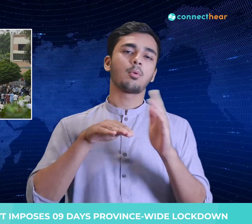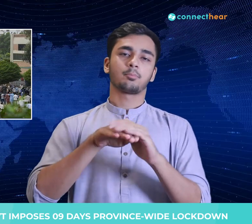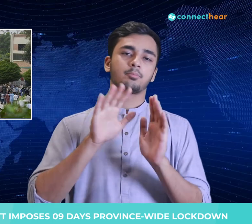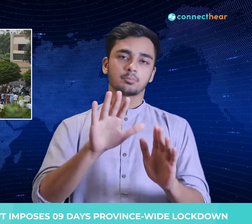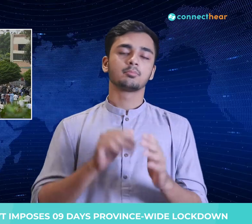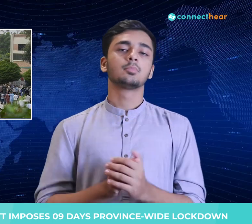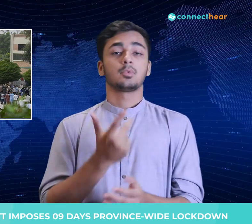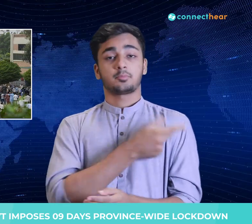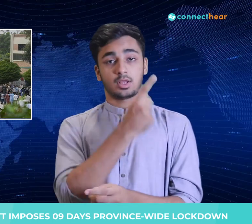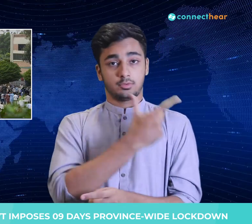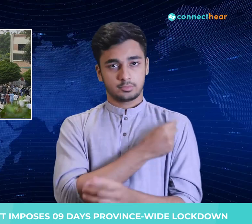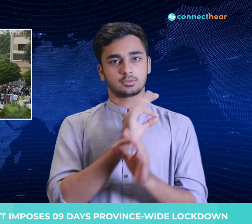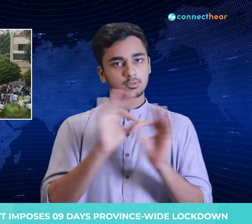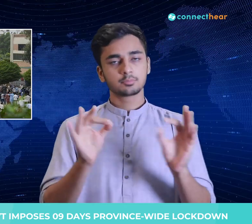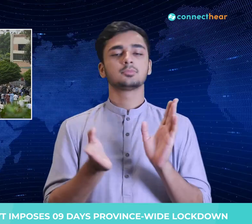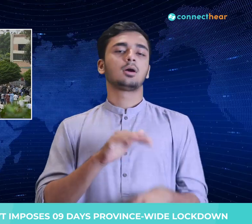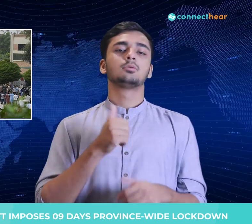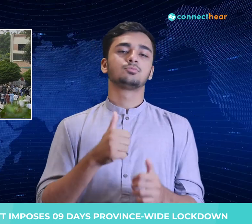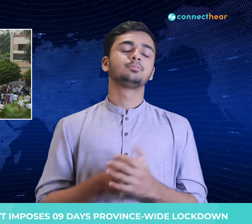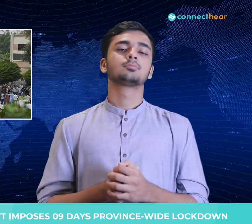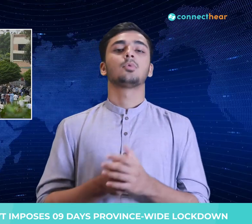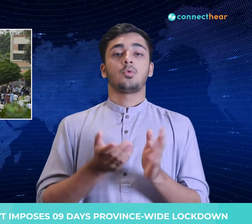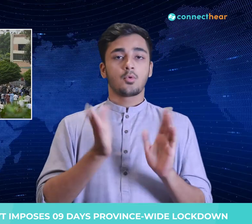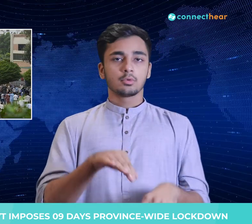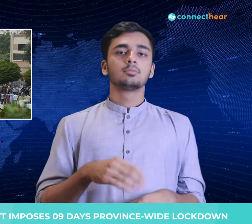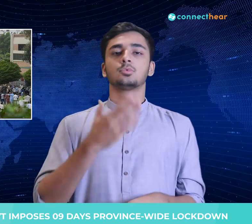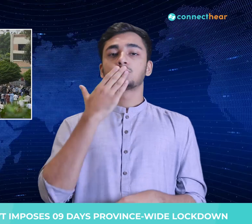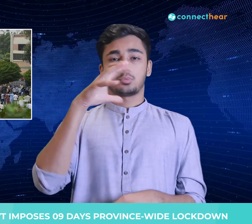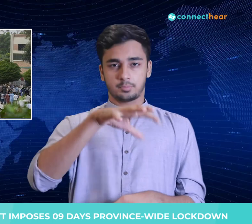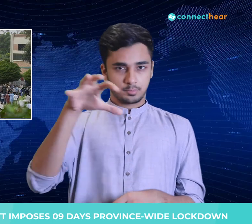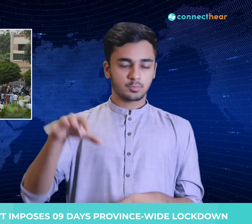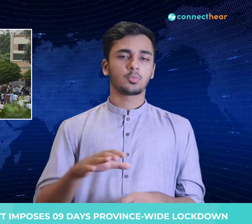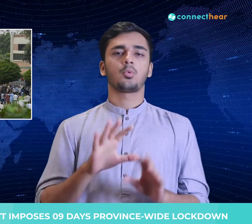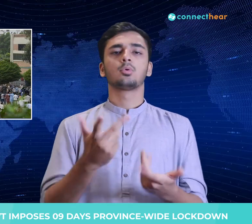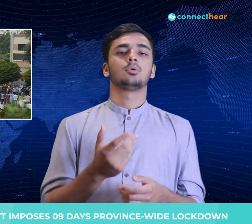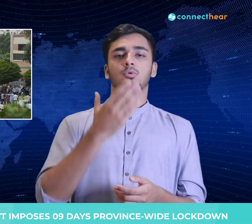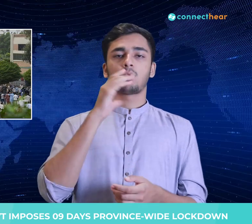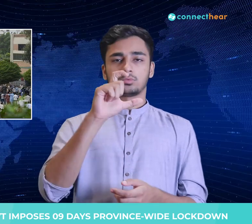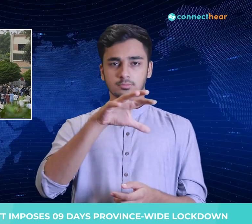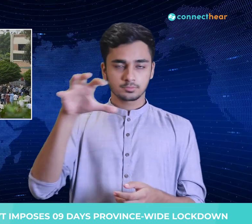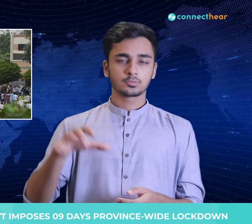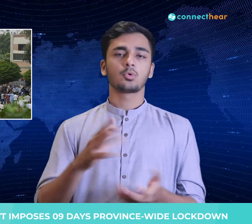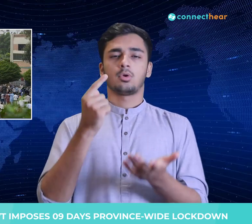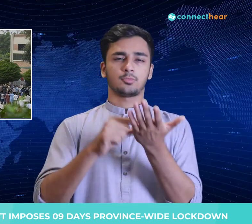industry, while examinations will also continue in a routine manner despite the decision to close down educational institutes.